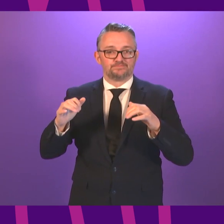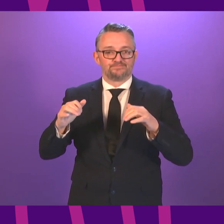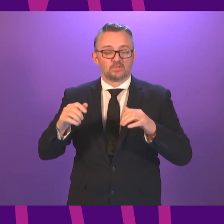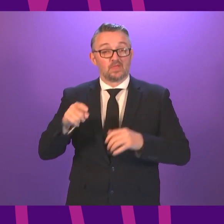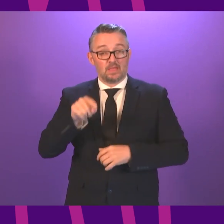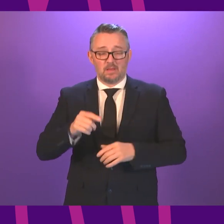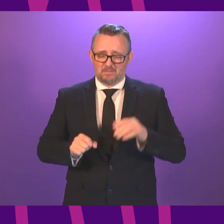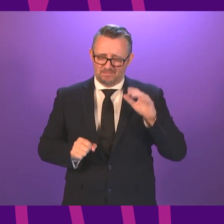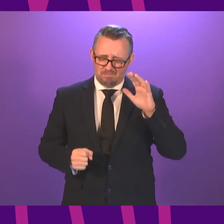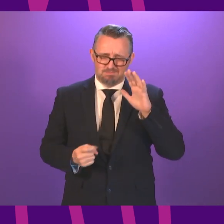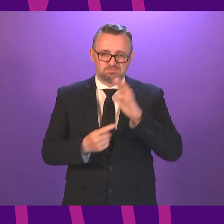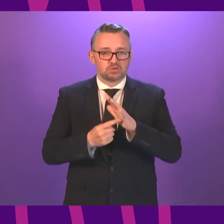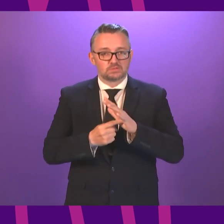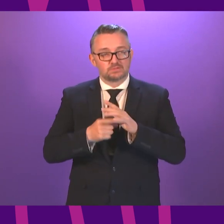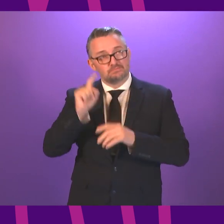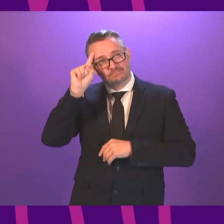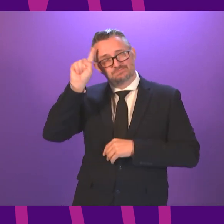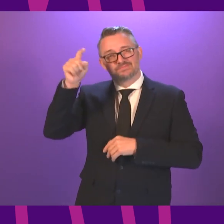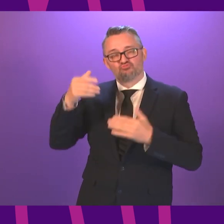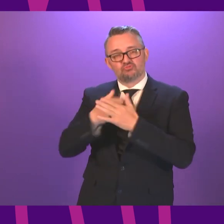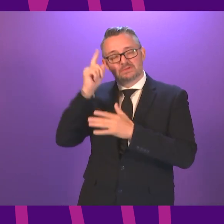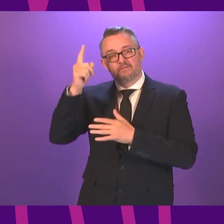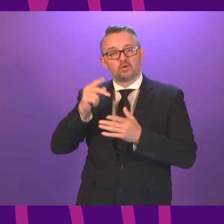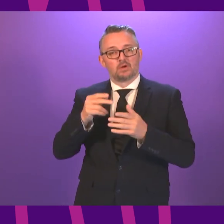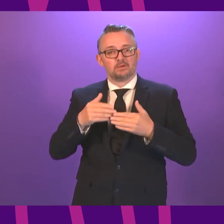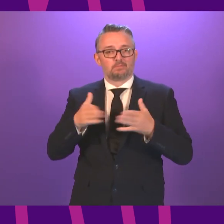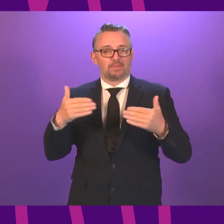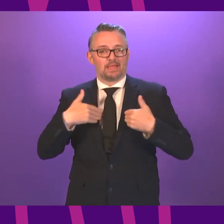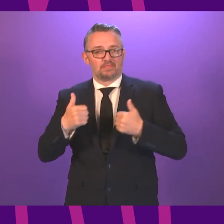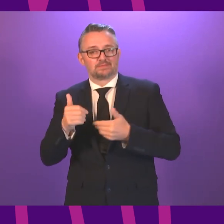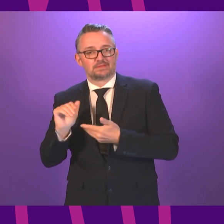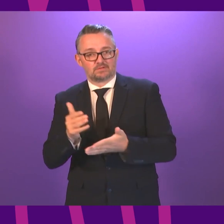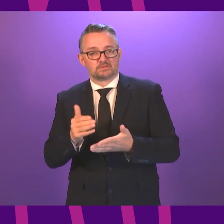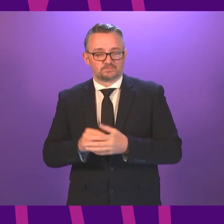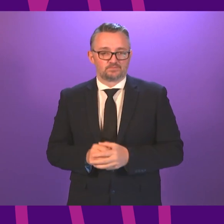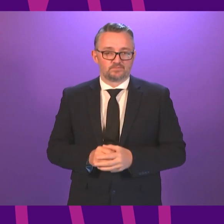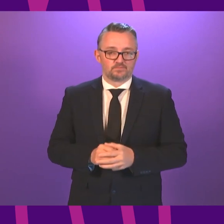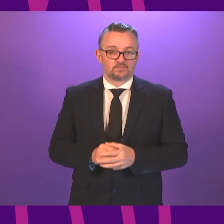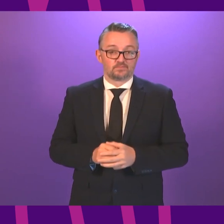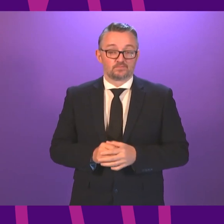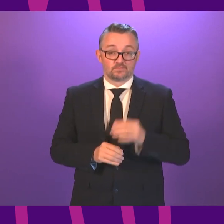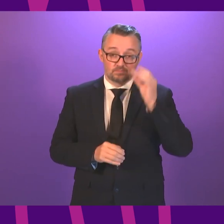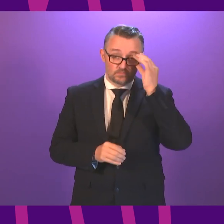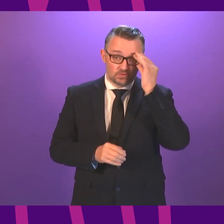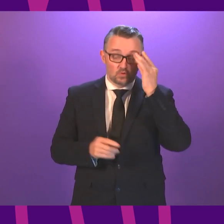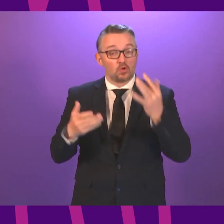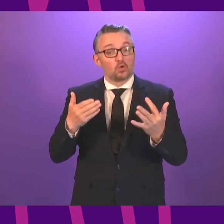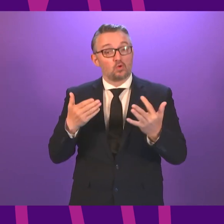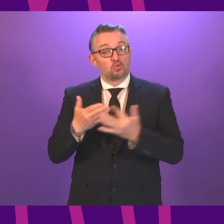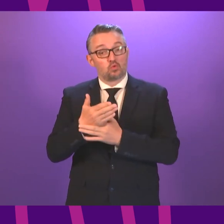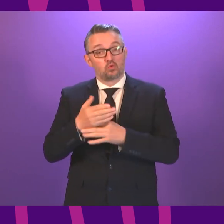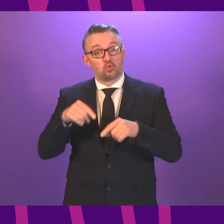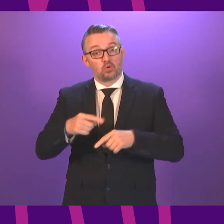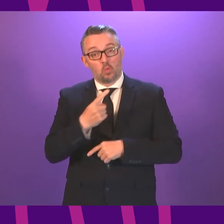important public sector innovation since the establishment of our national health service. Presenting officer, during our first